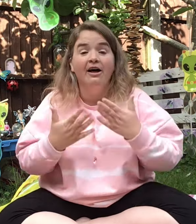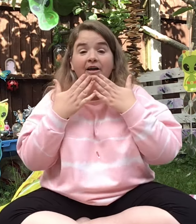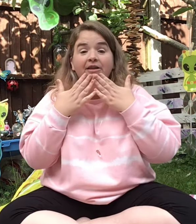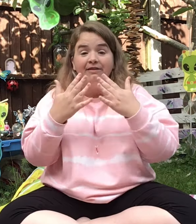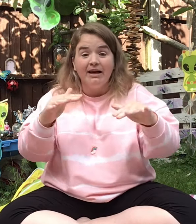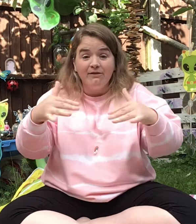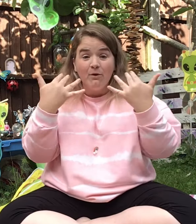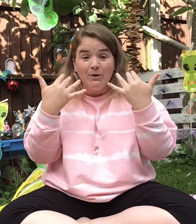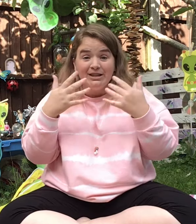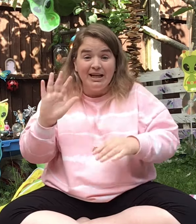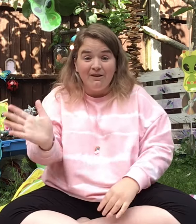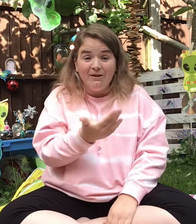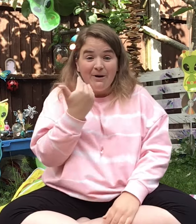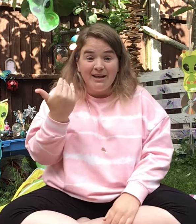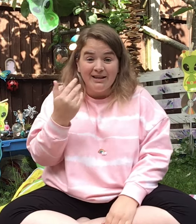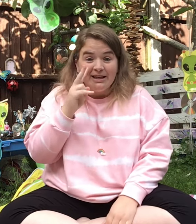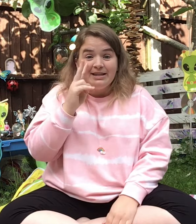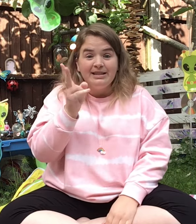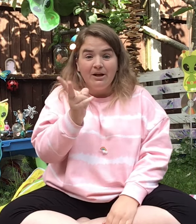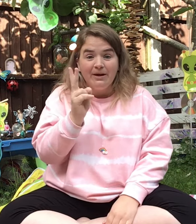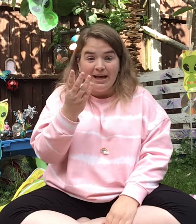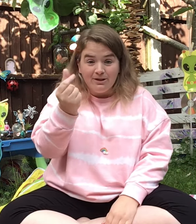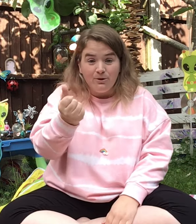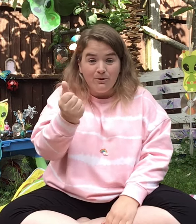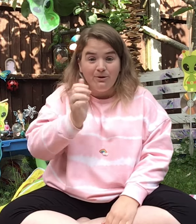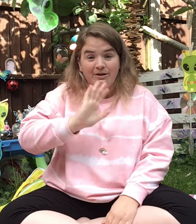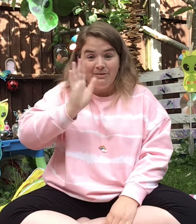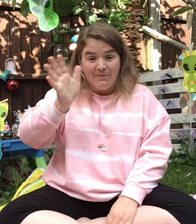Thanks for watching everyone! See you again soon! Bye!